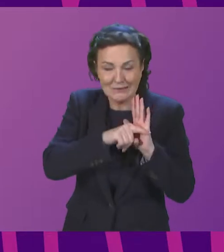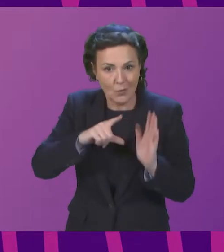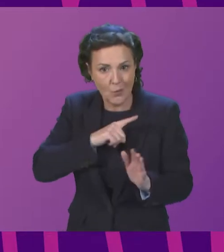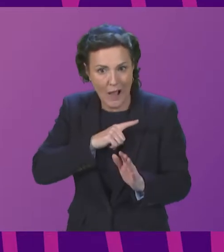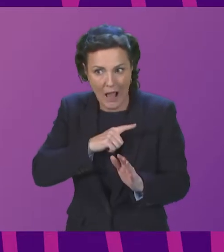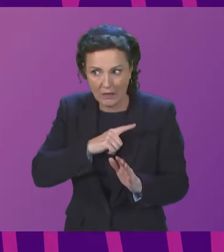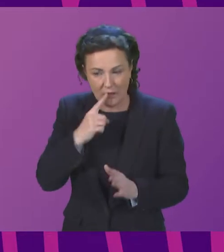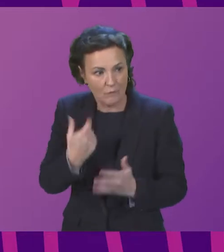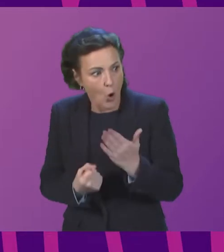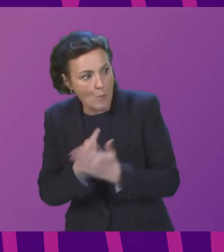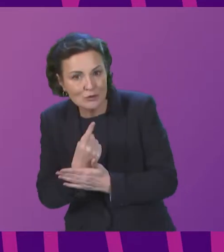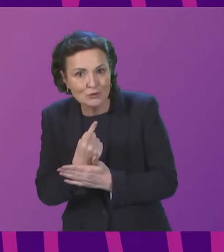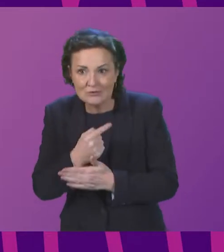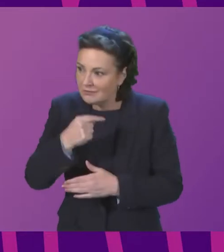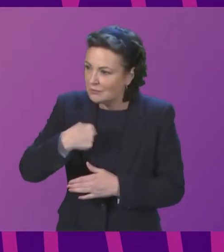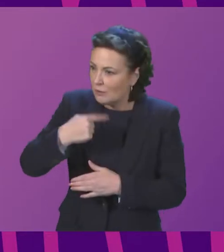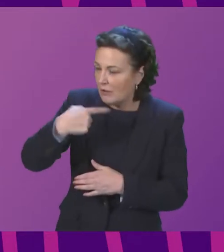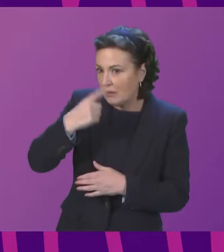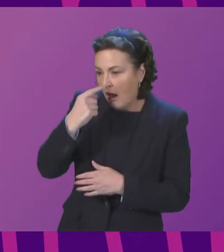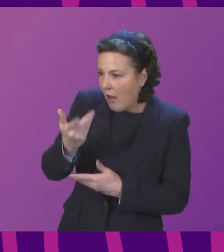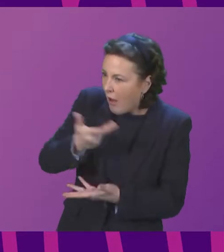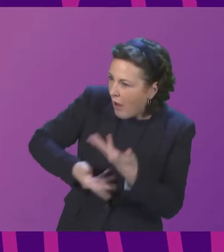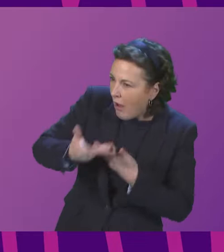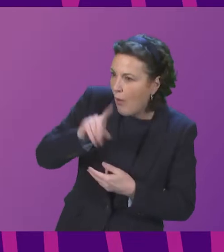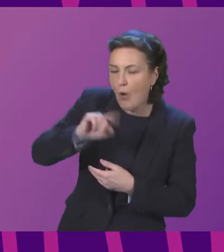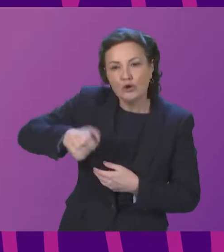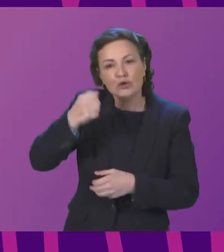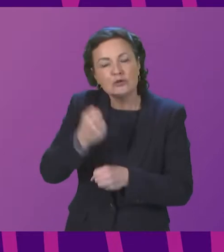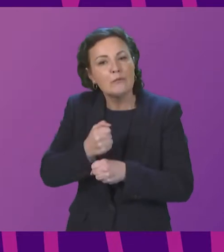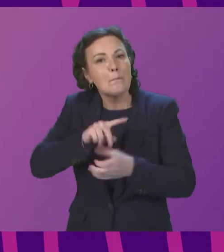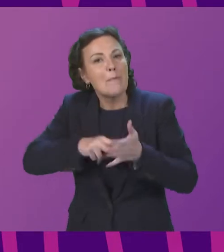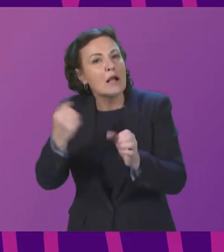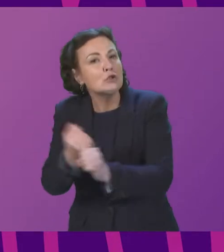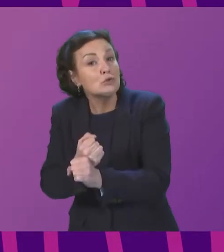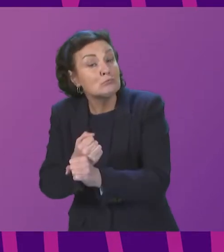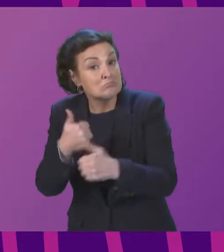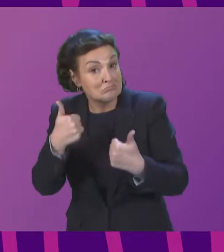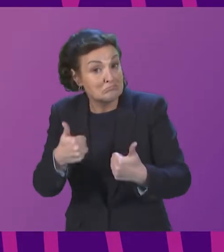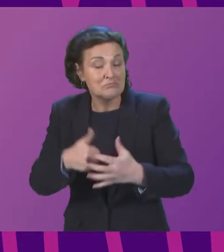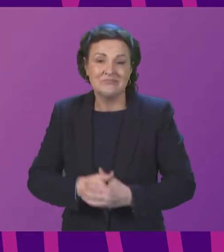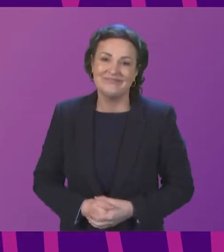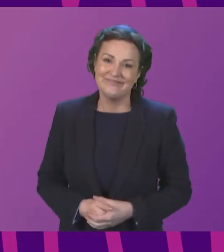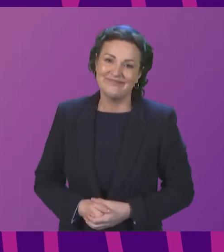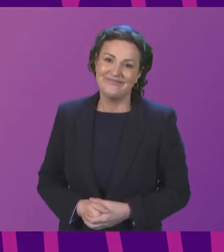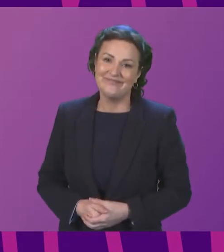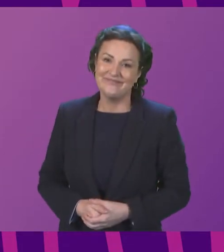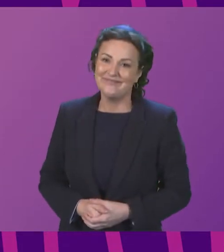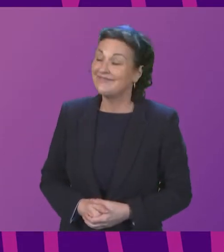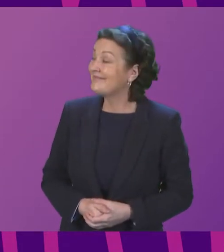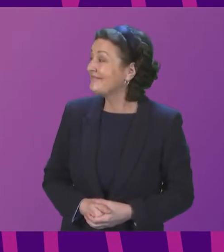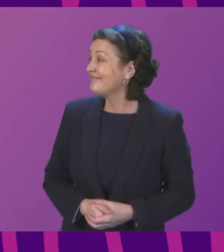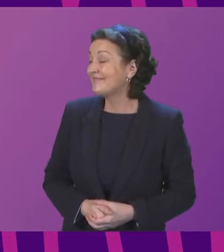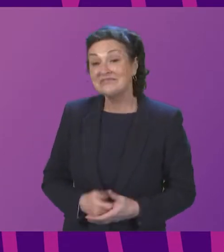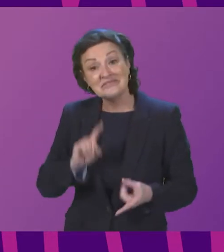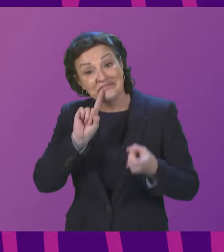and to hear what the Scottish Government will be planning to do under the process. Okay, thank you. Any other comments?